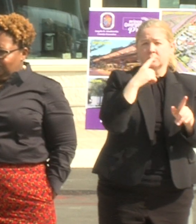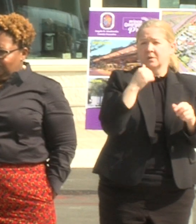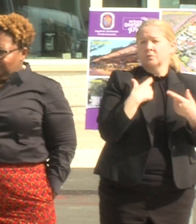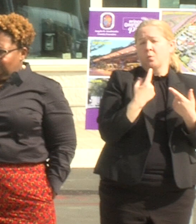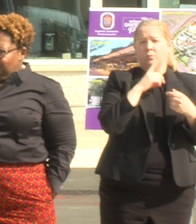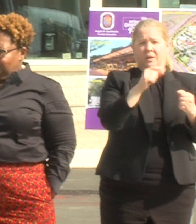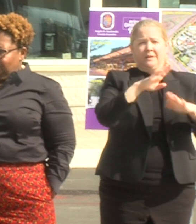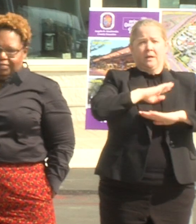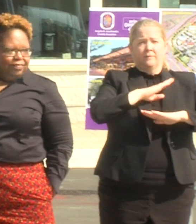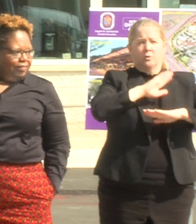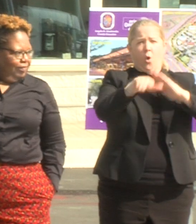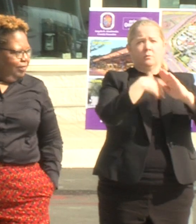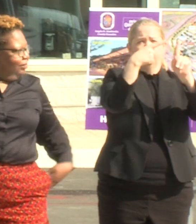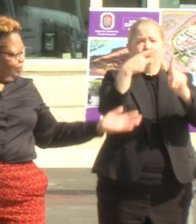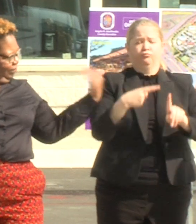returns